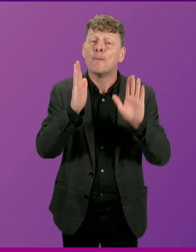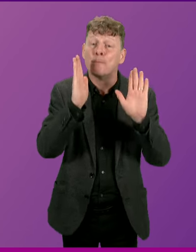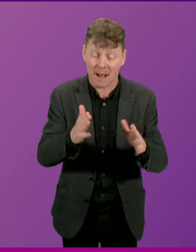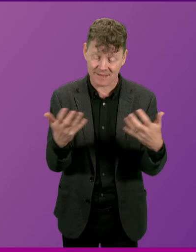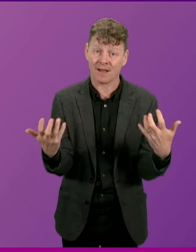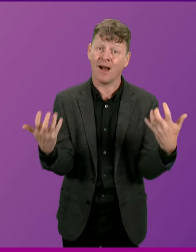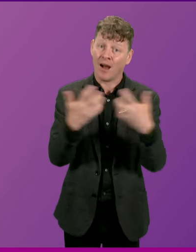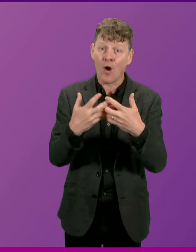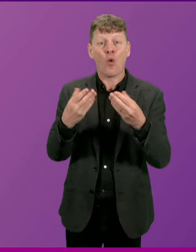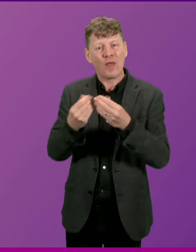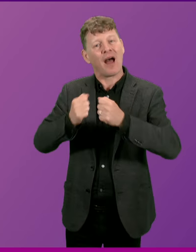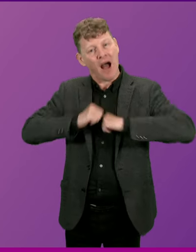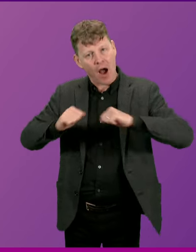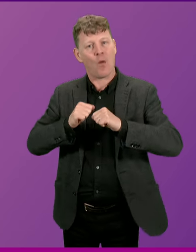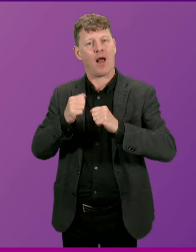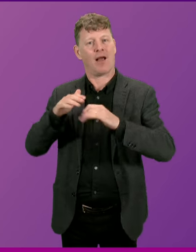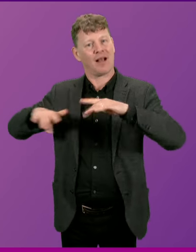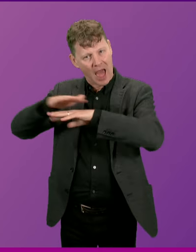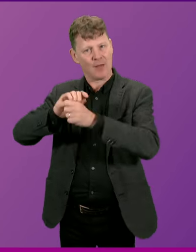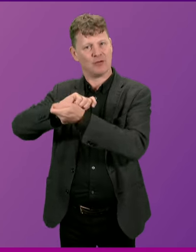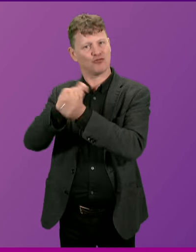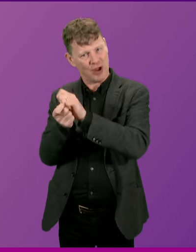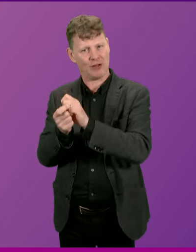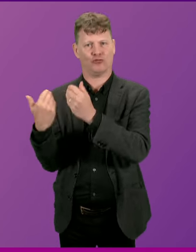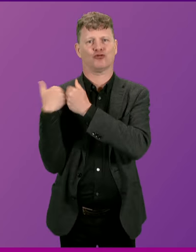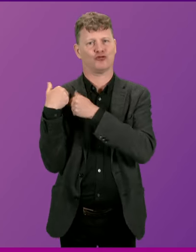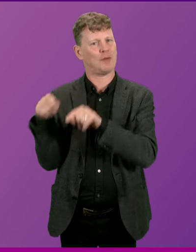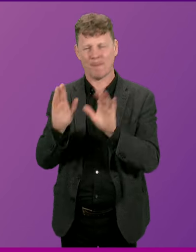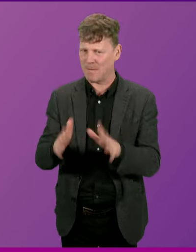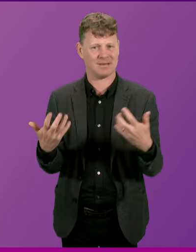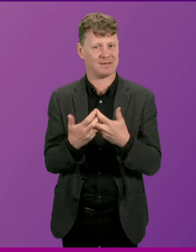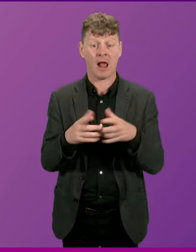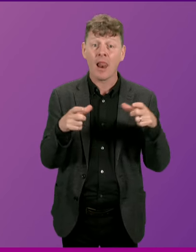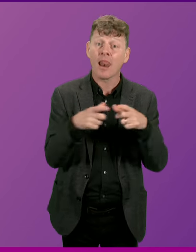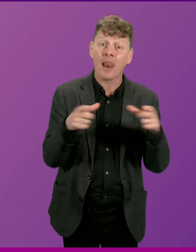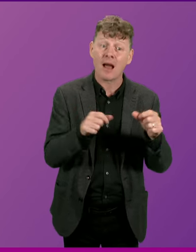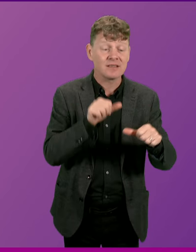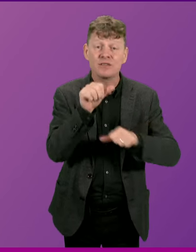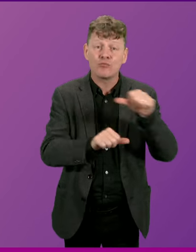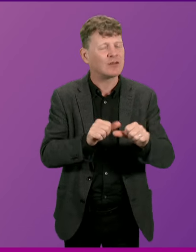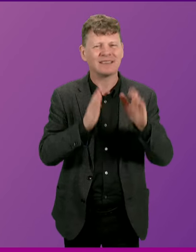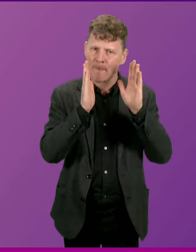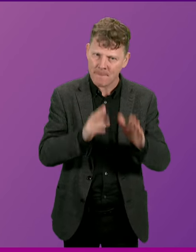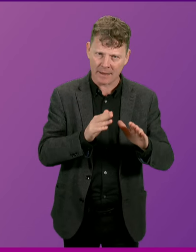with our climate change obligations. And any licensing process has to be subject to a robust climate